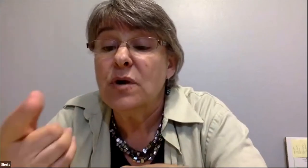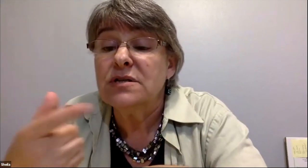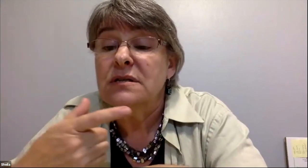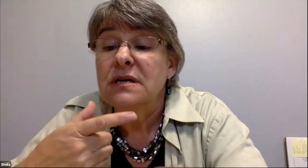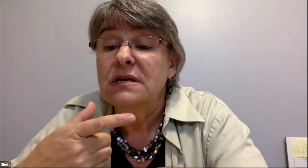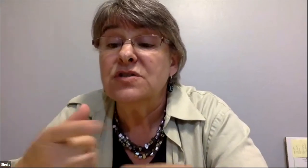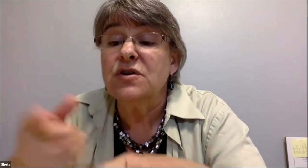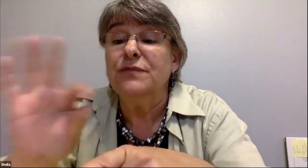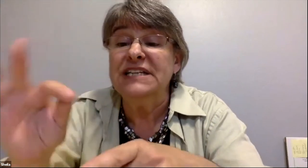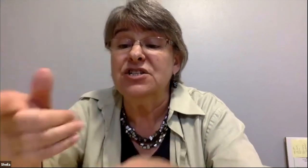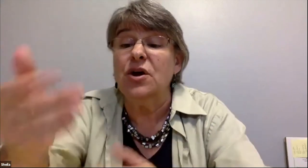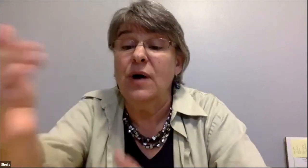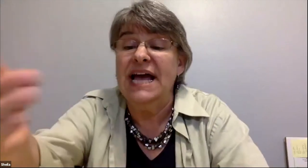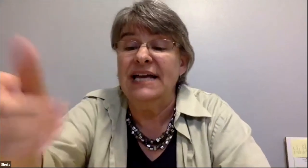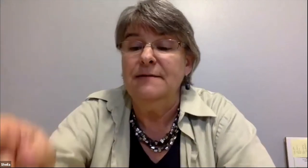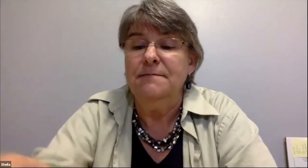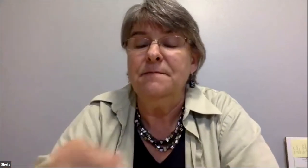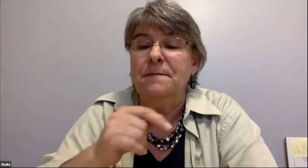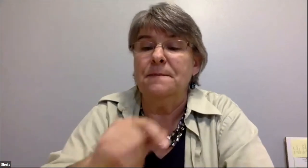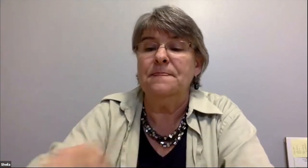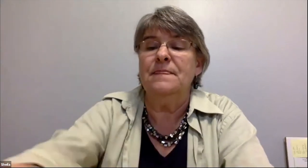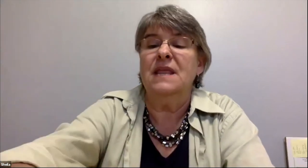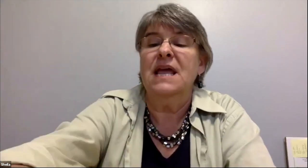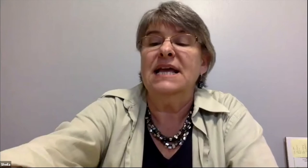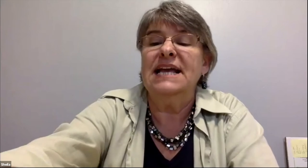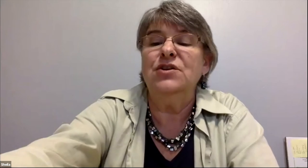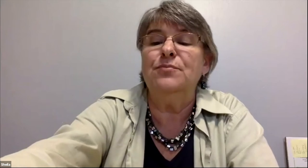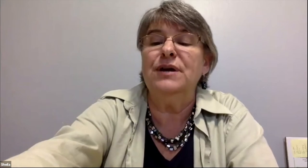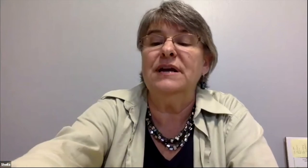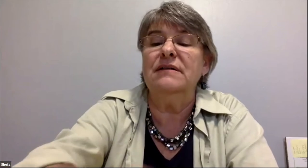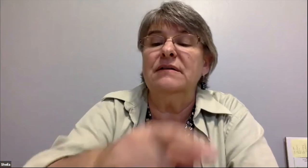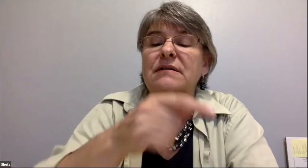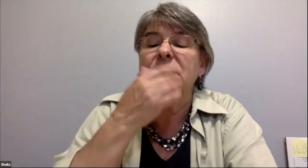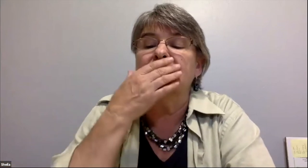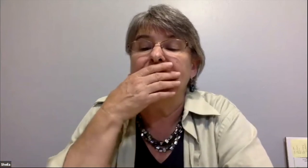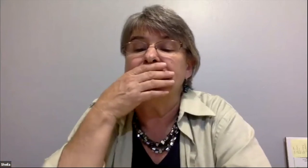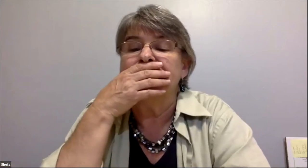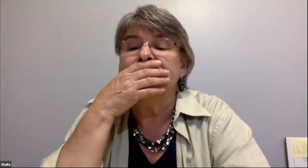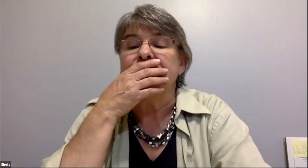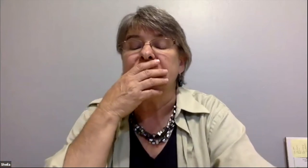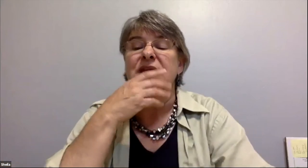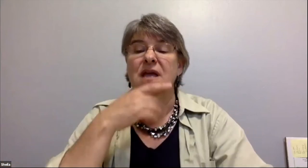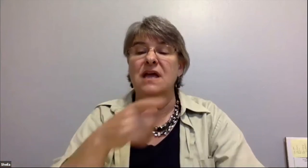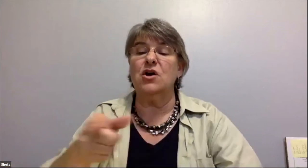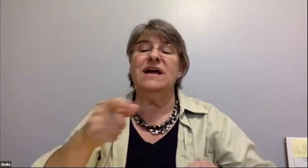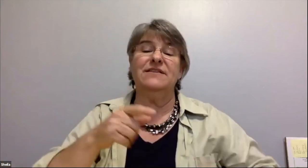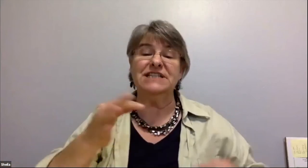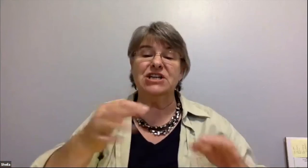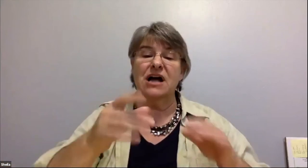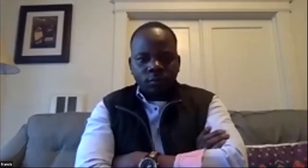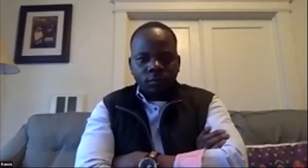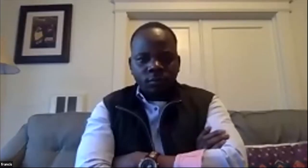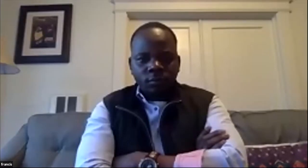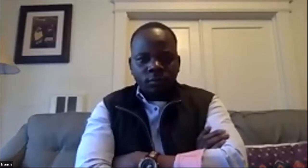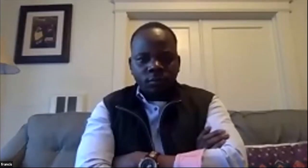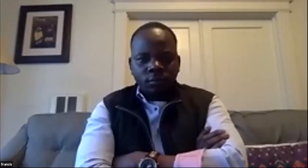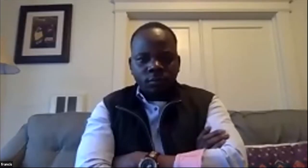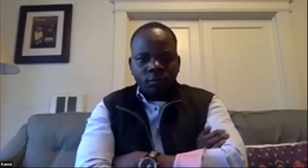so felicia go ahead sorry go ahead go ahead i